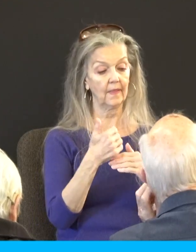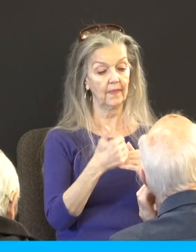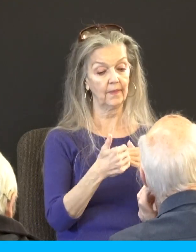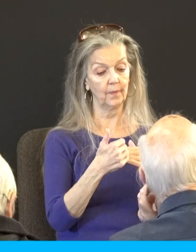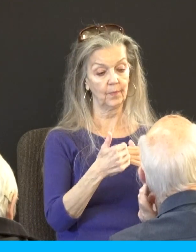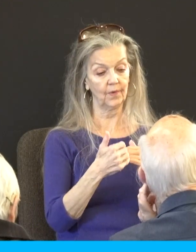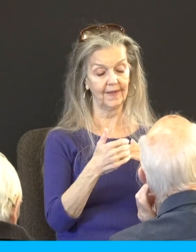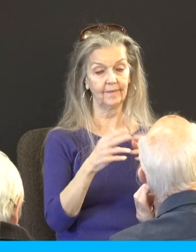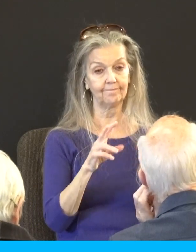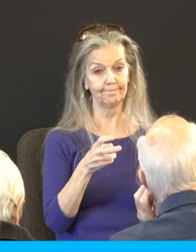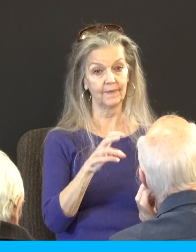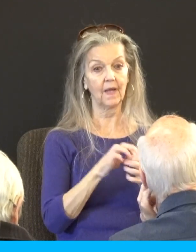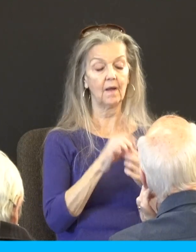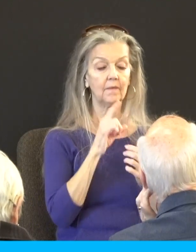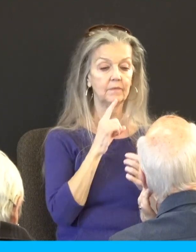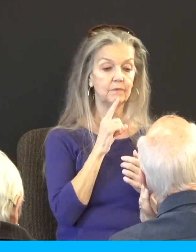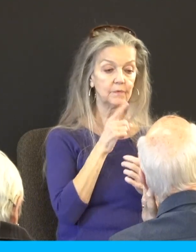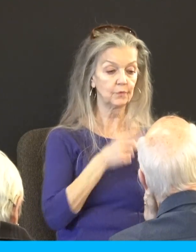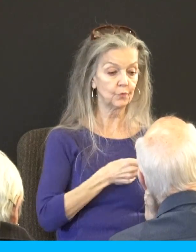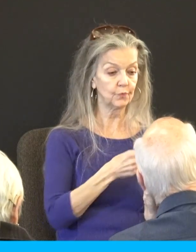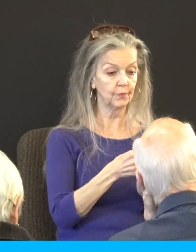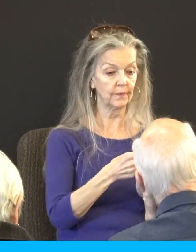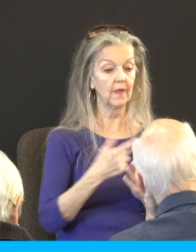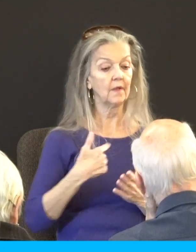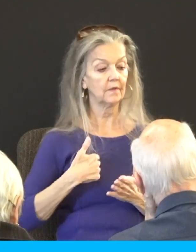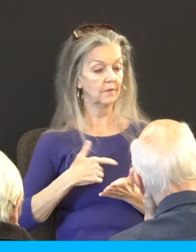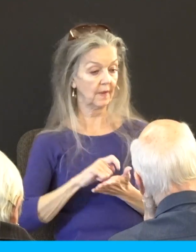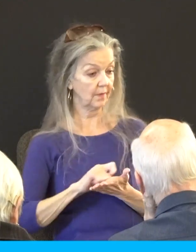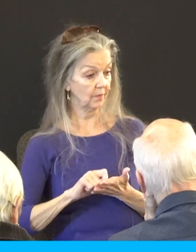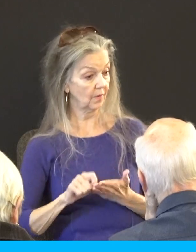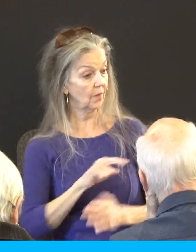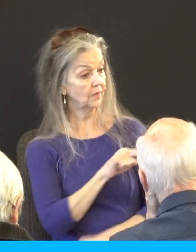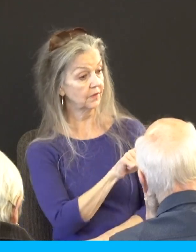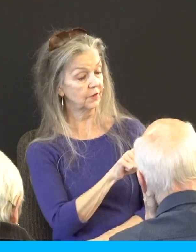and truth. So I wrote unto you in an epistle which we don't have by the way